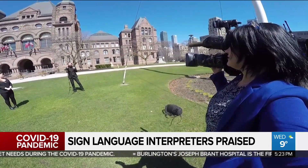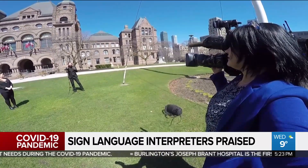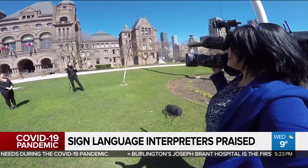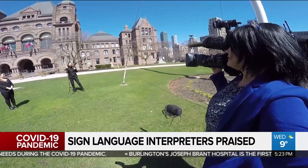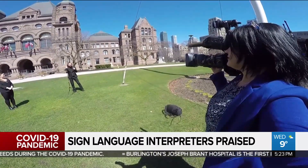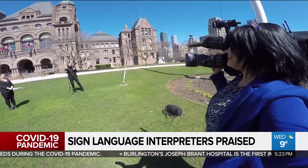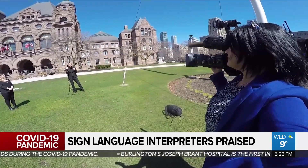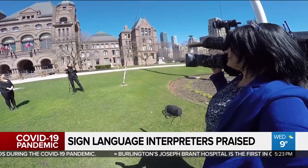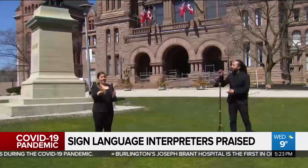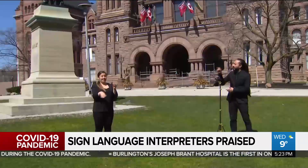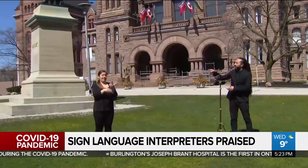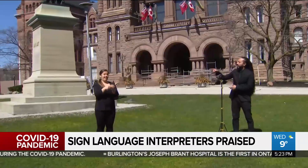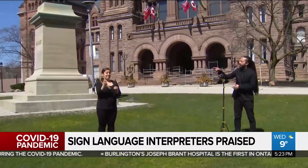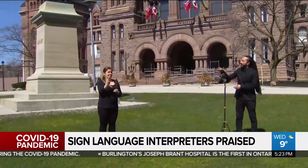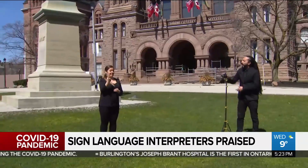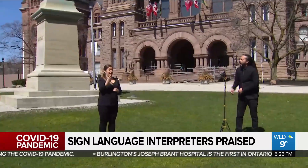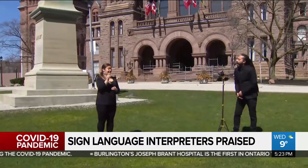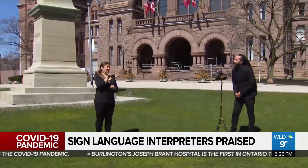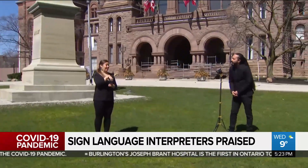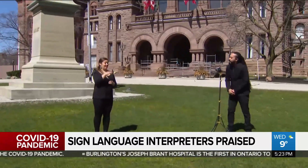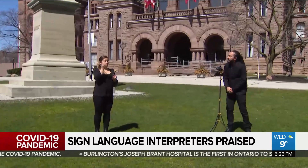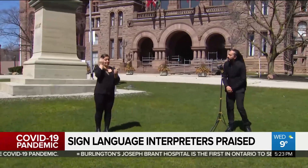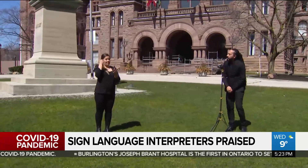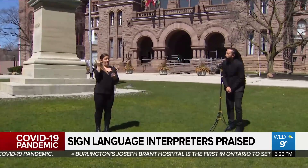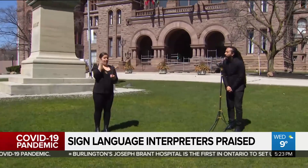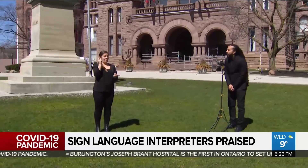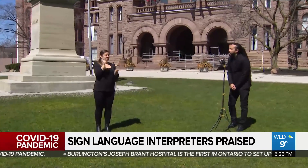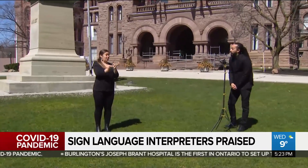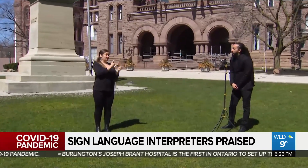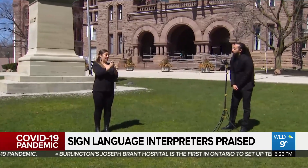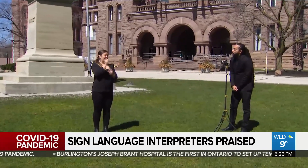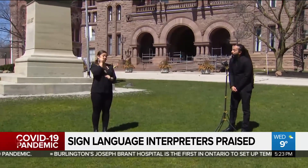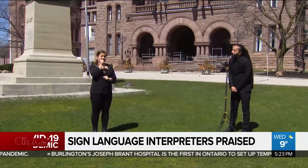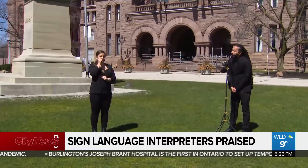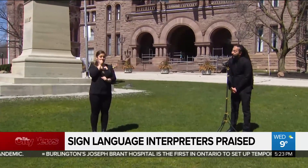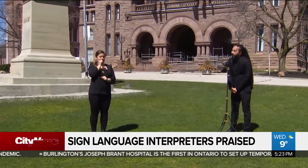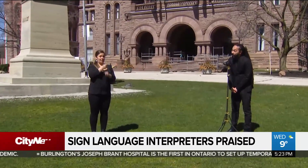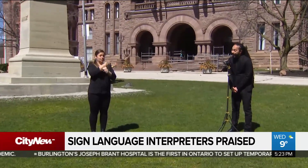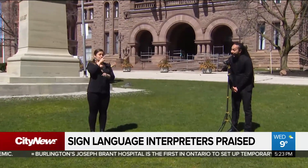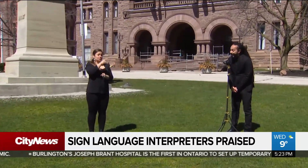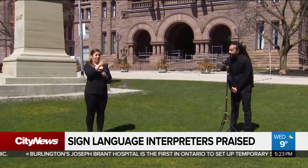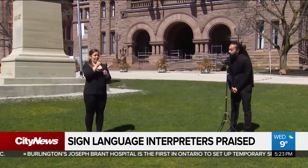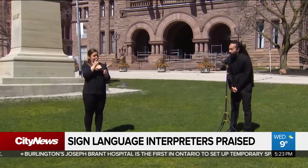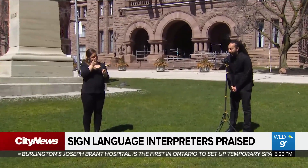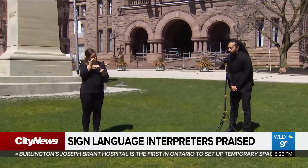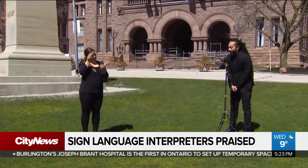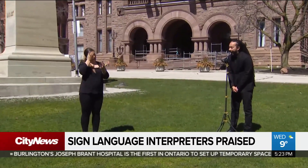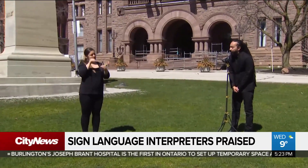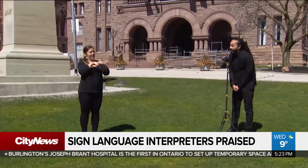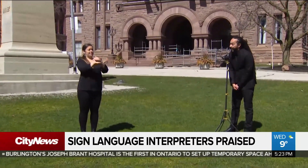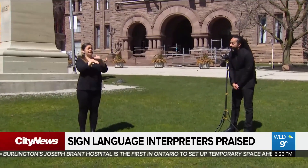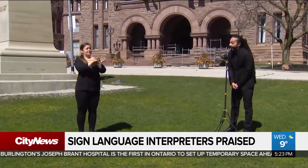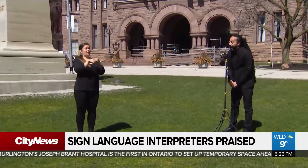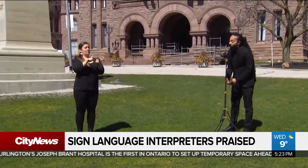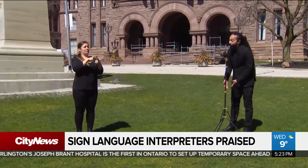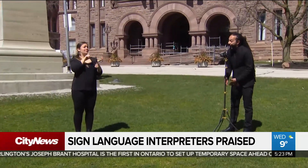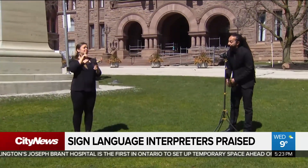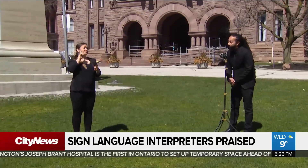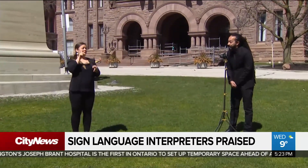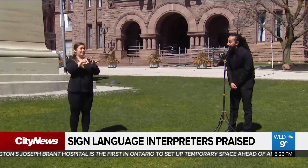information. And as well, there's a lot of information and it is changing every day, hour by hour, day